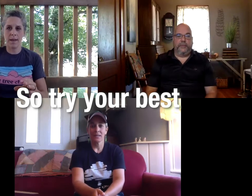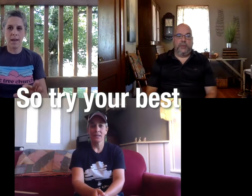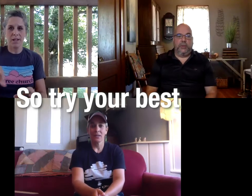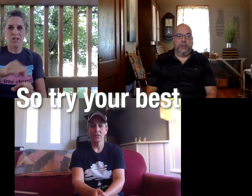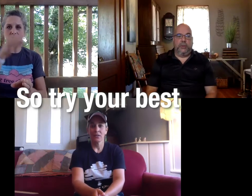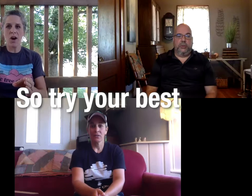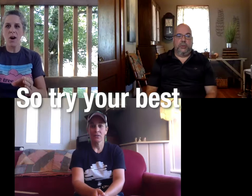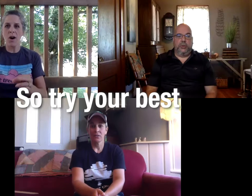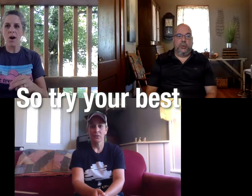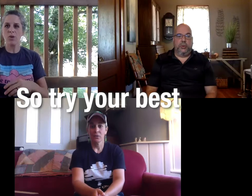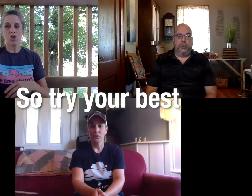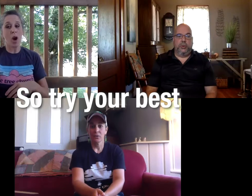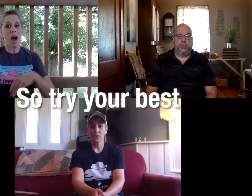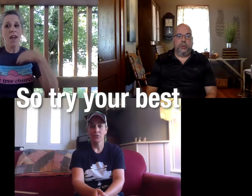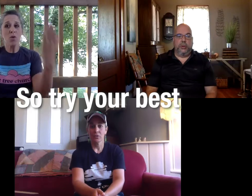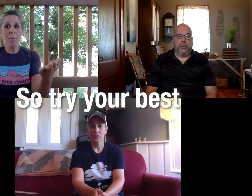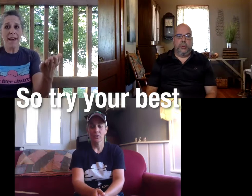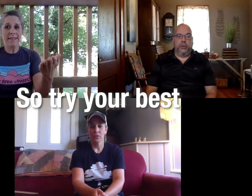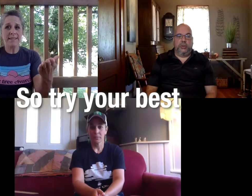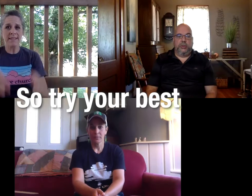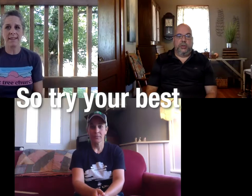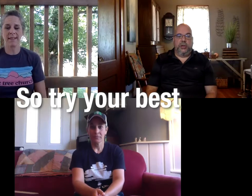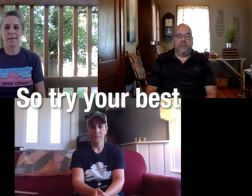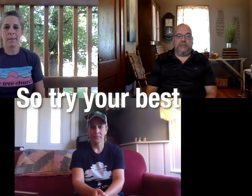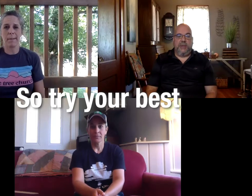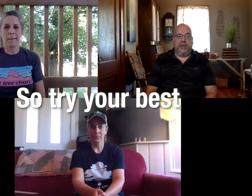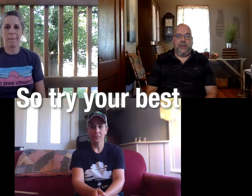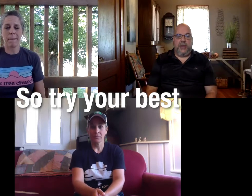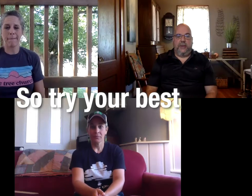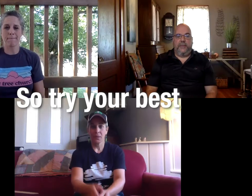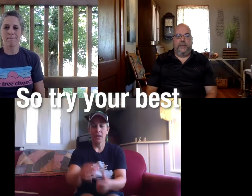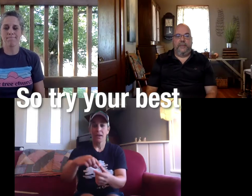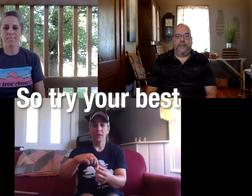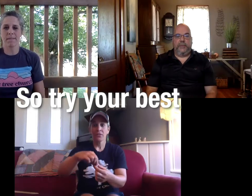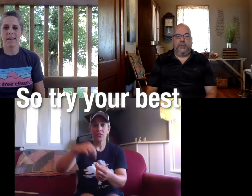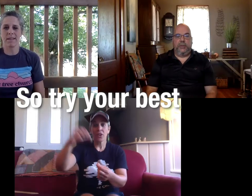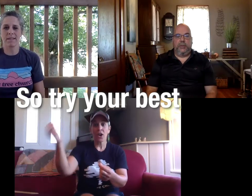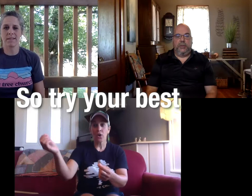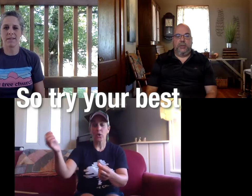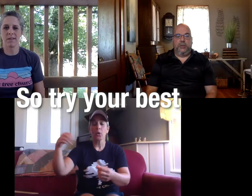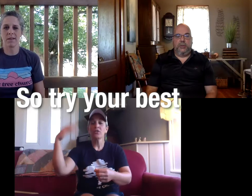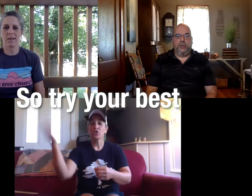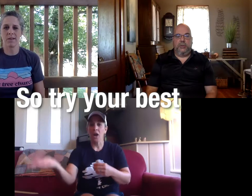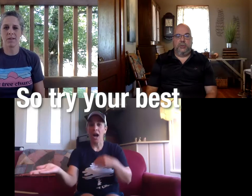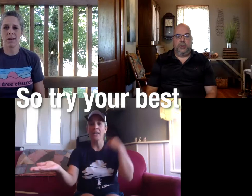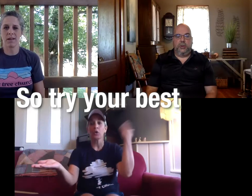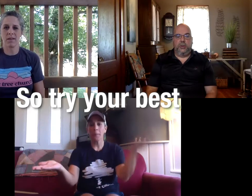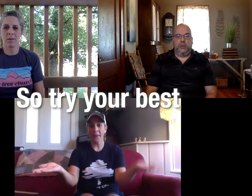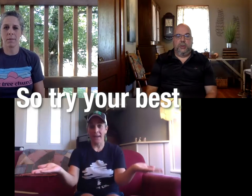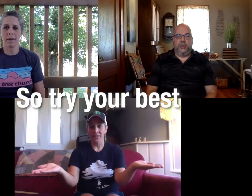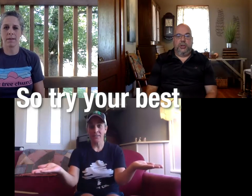so try your best good miss amelia here we go so try